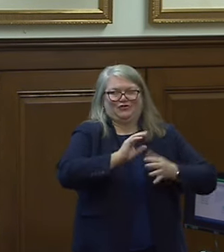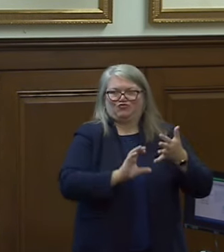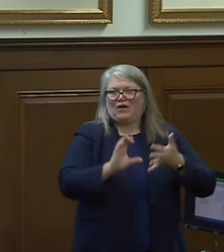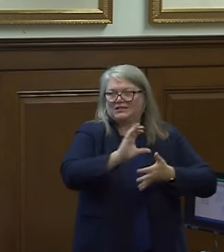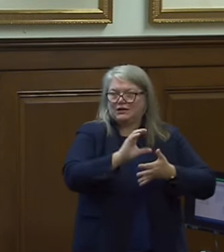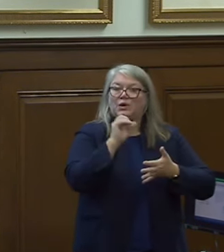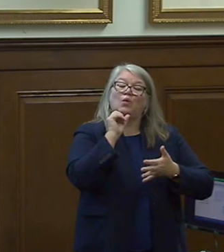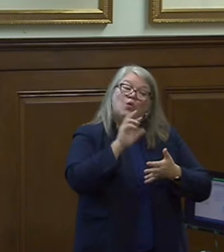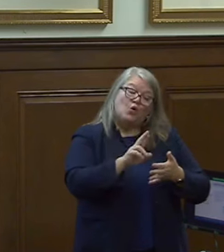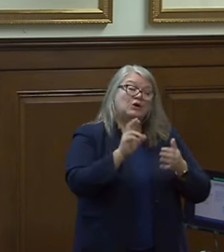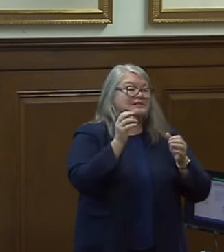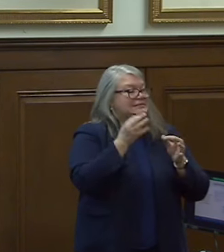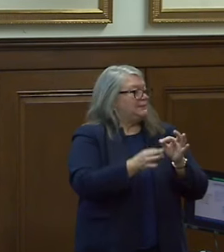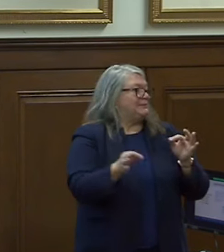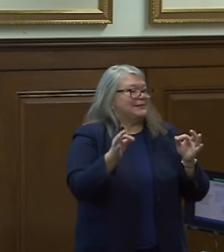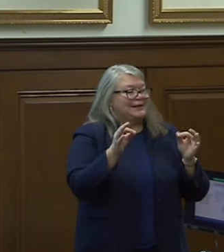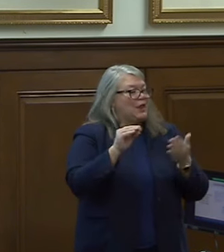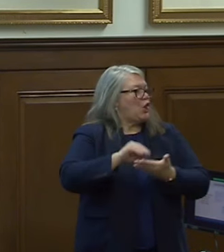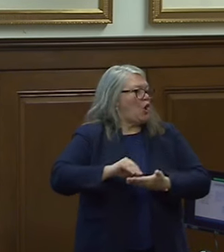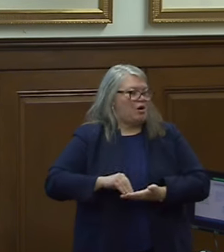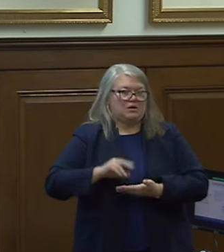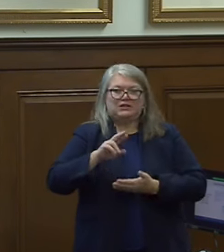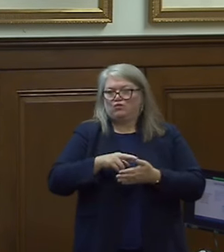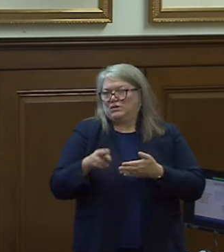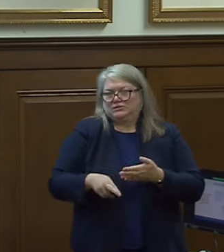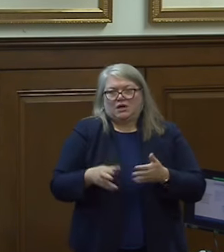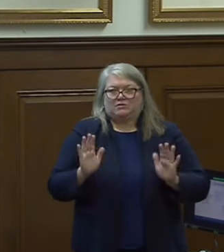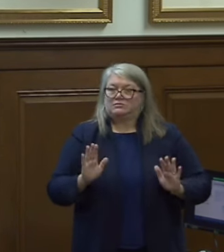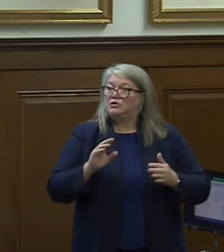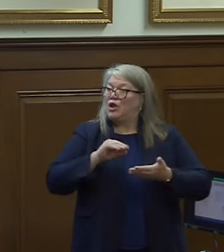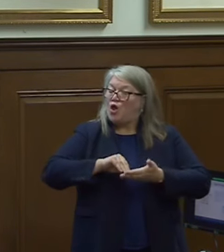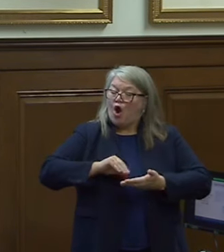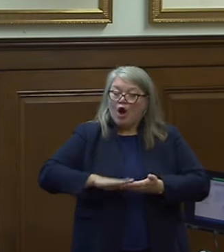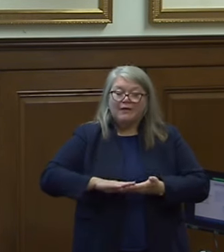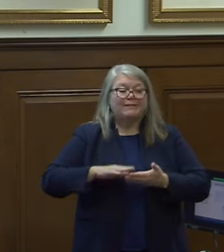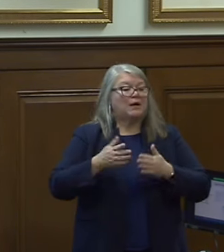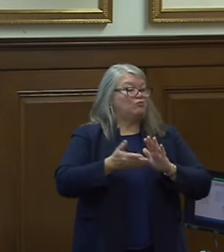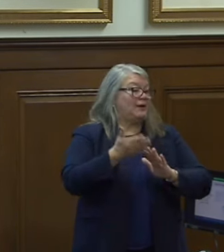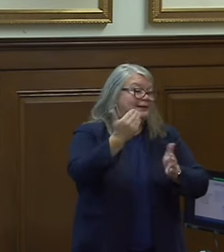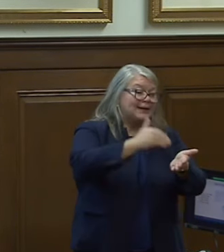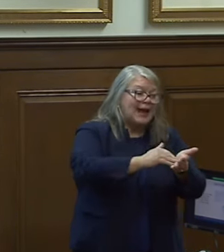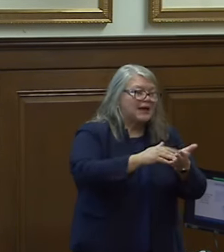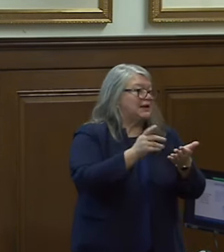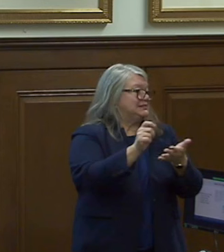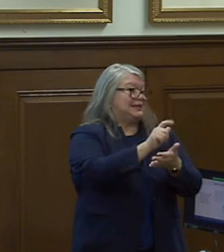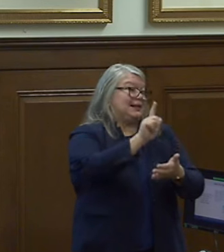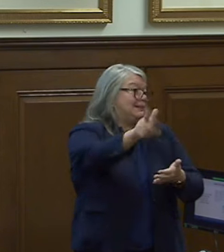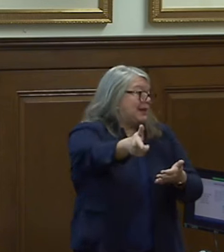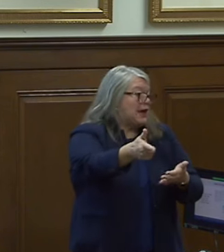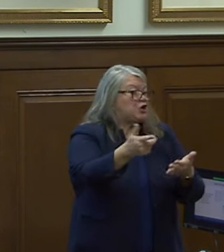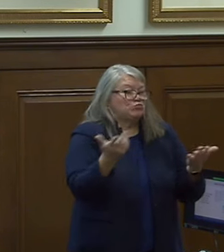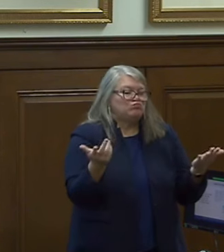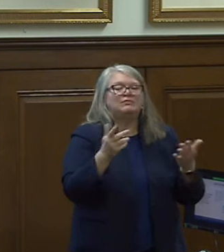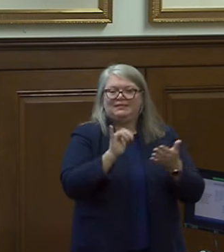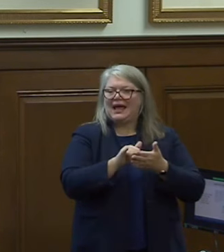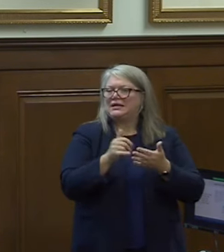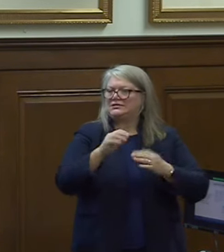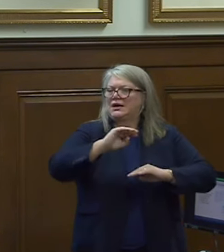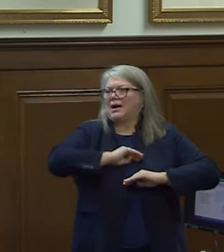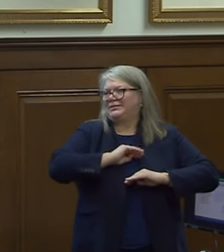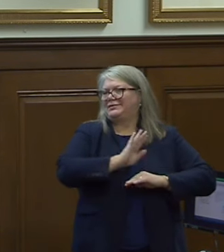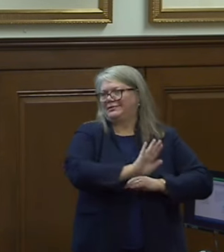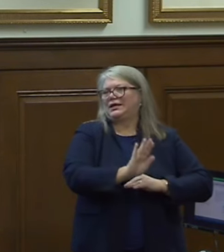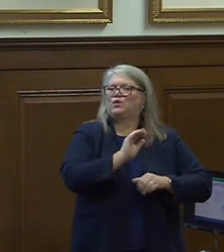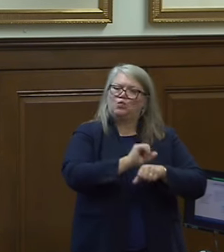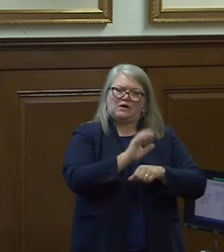or they could just simply log the results they could log the results run it again and and delete later so it's accommodating to whatever